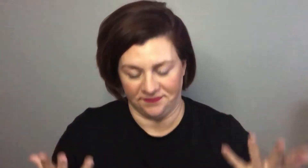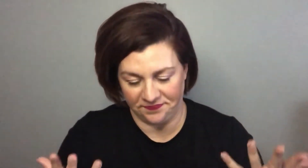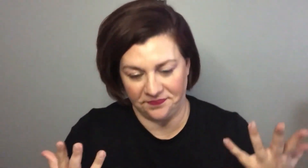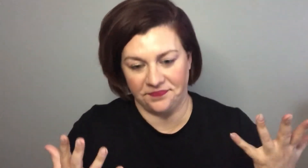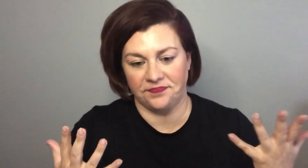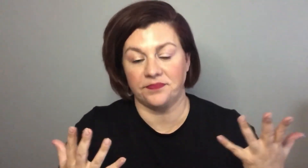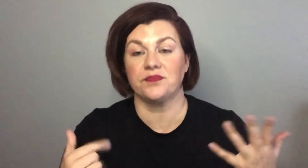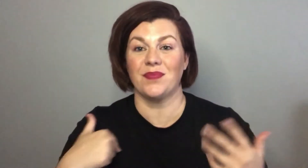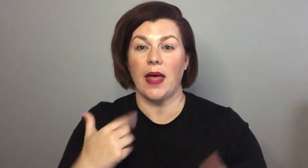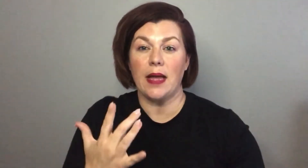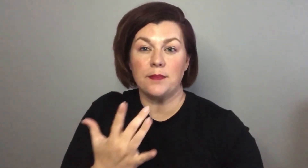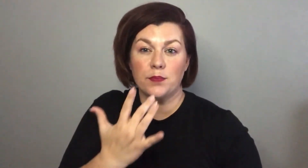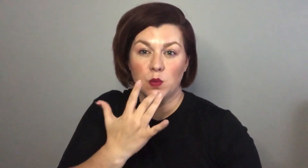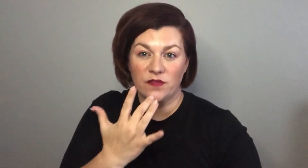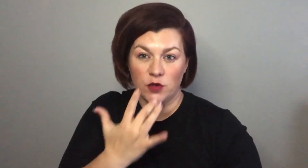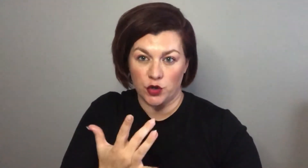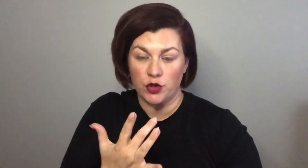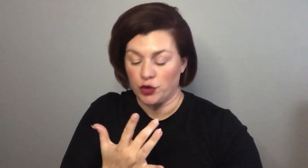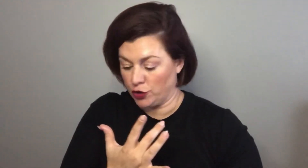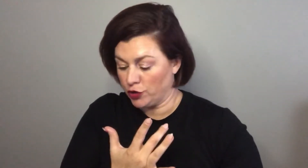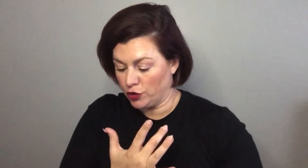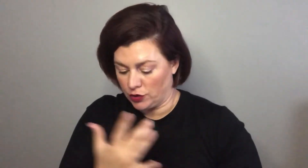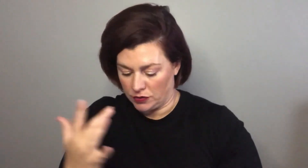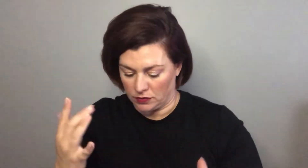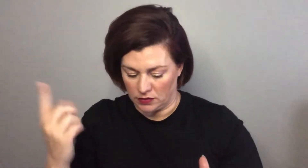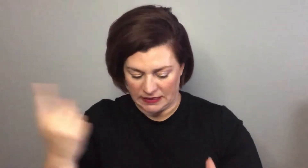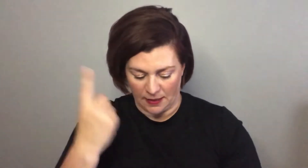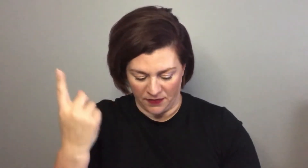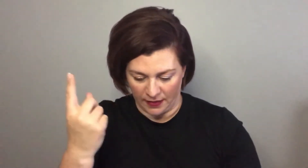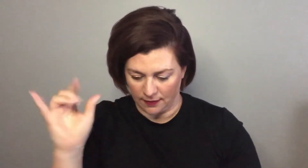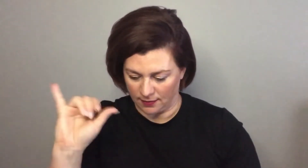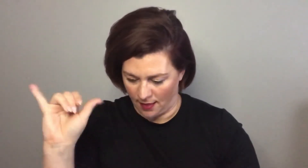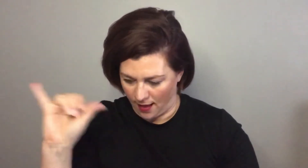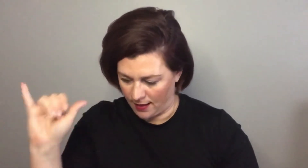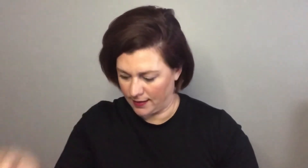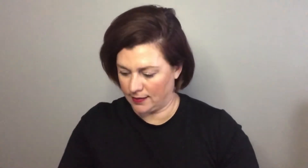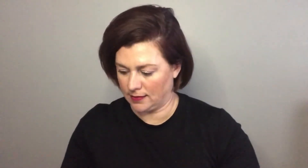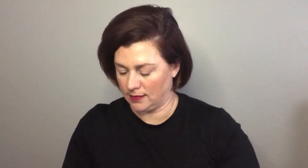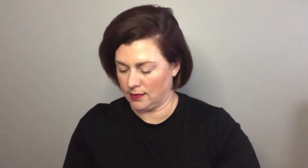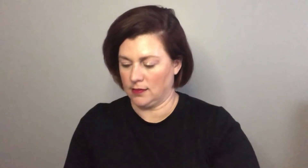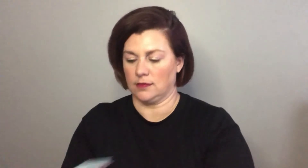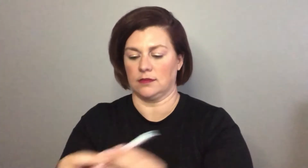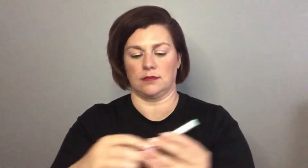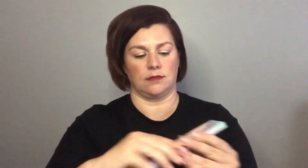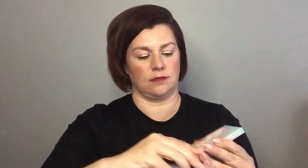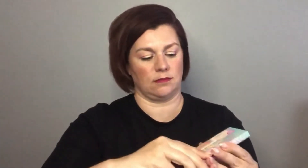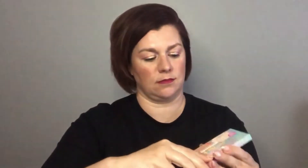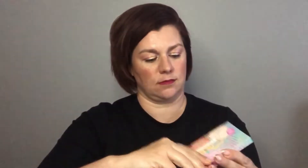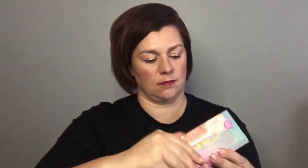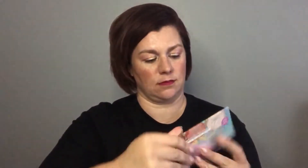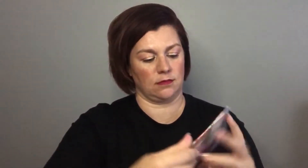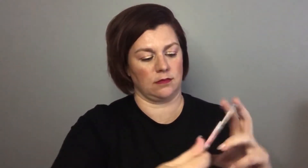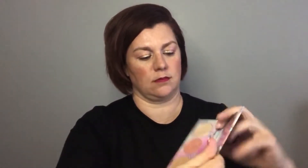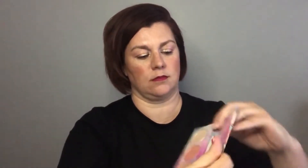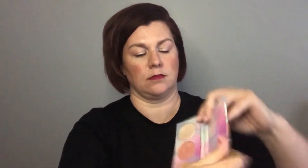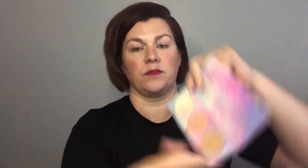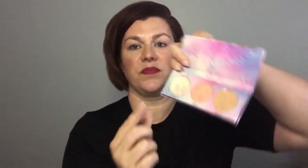okay now let's be honest real quick so I prefer something like